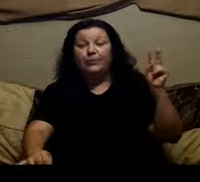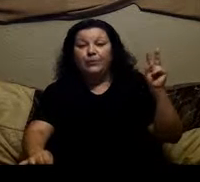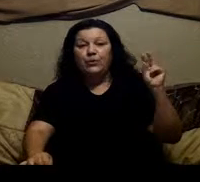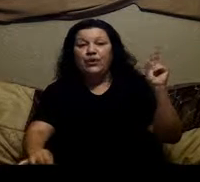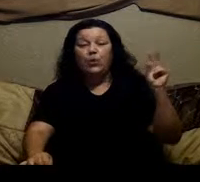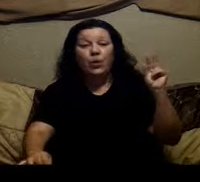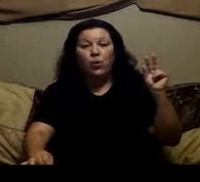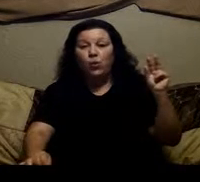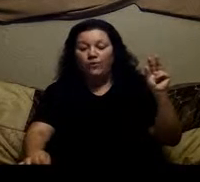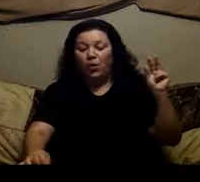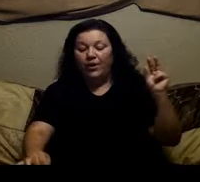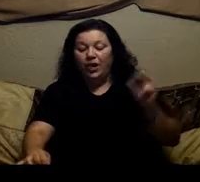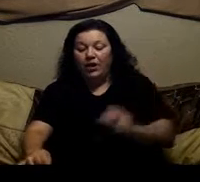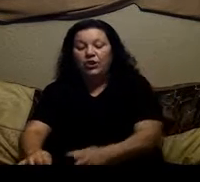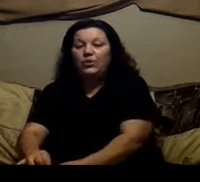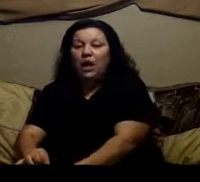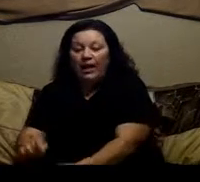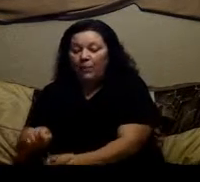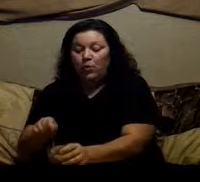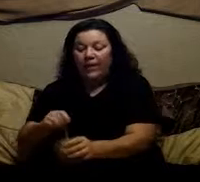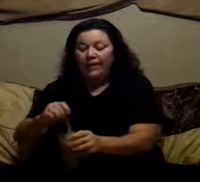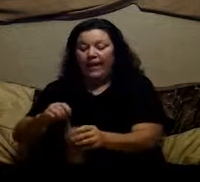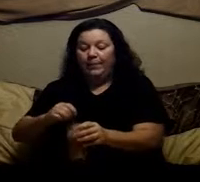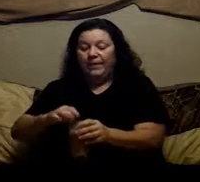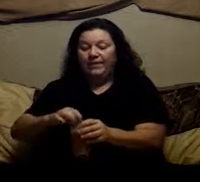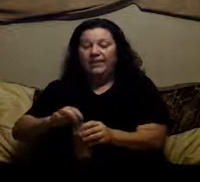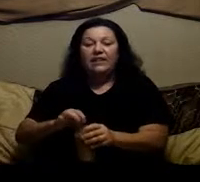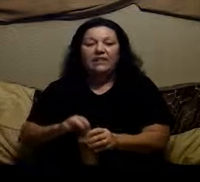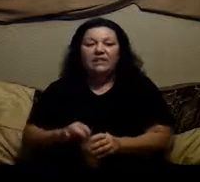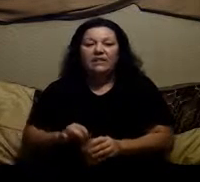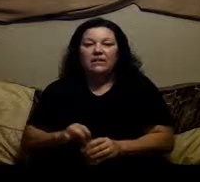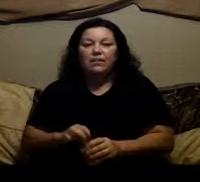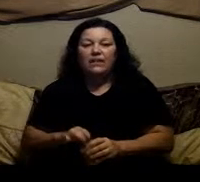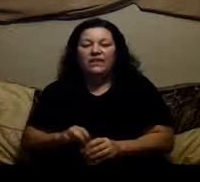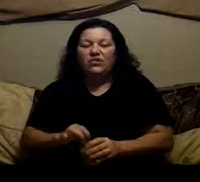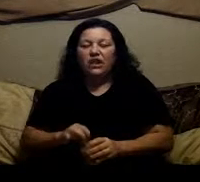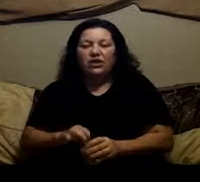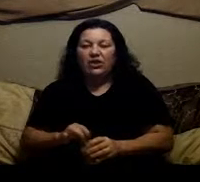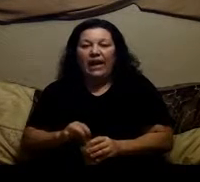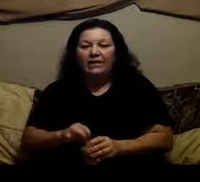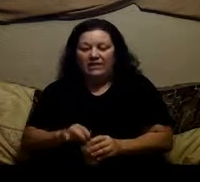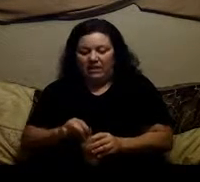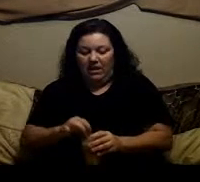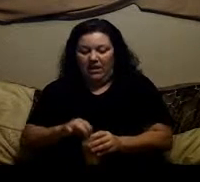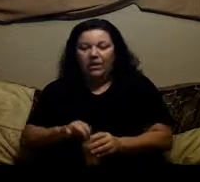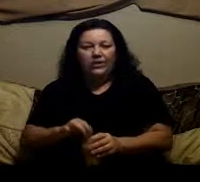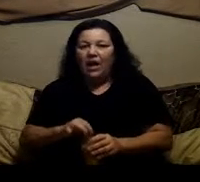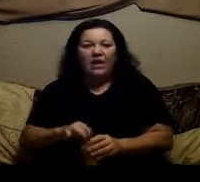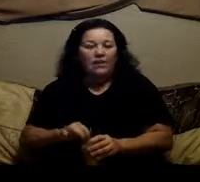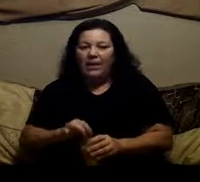Tablespoons in one quart of water do not add more than that because since it gets into to be this gelatinous You're not going to be